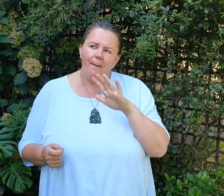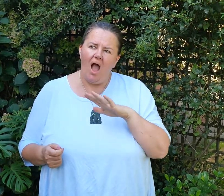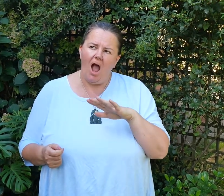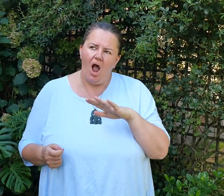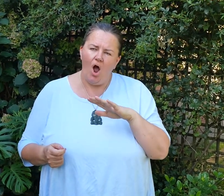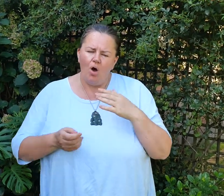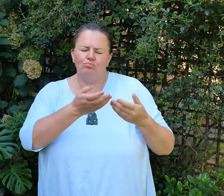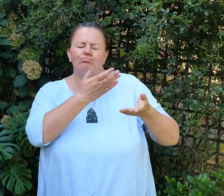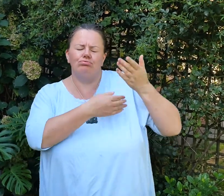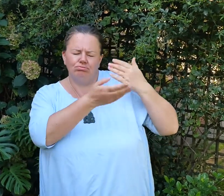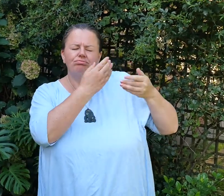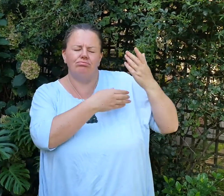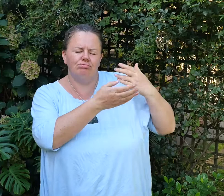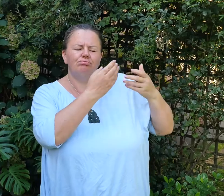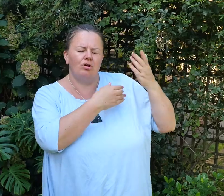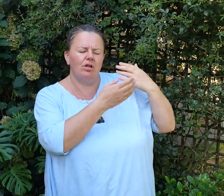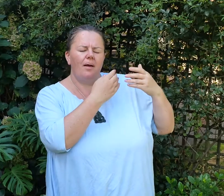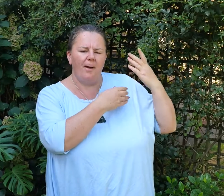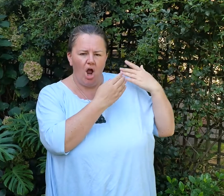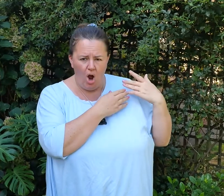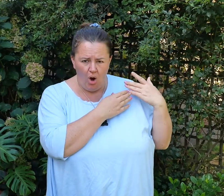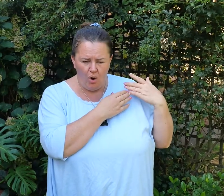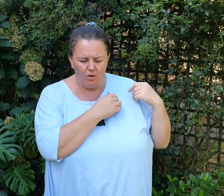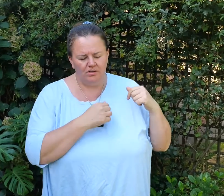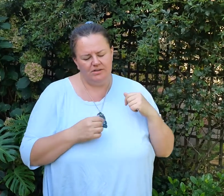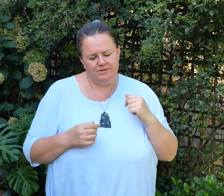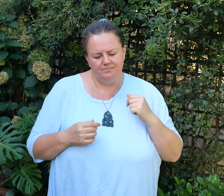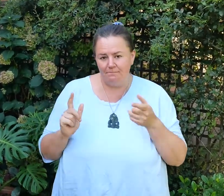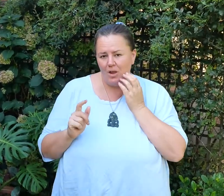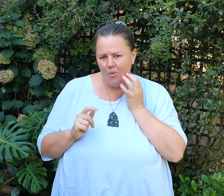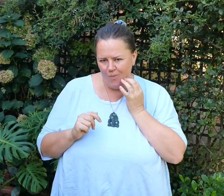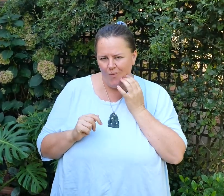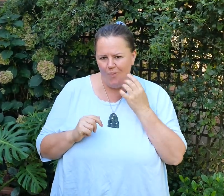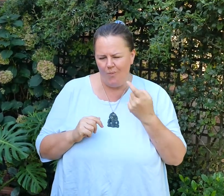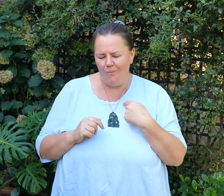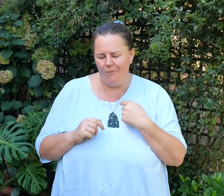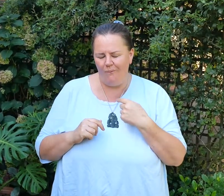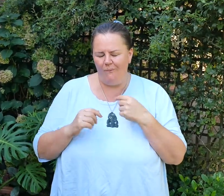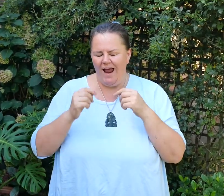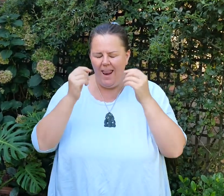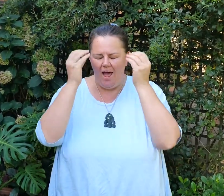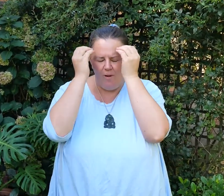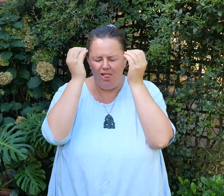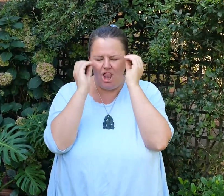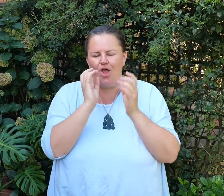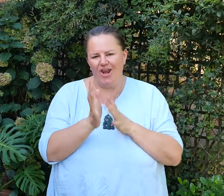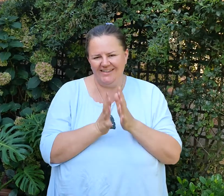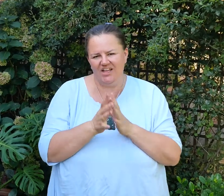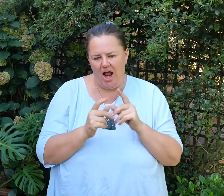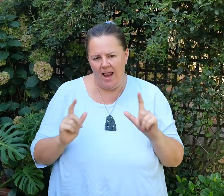I was thinking about a long time ago, when I was learning